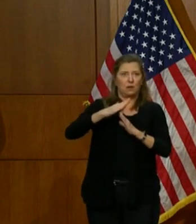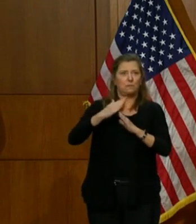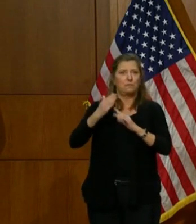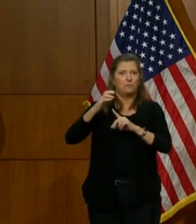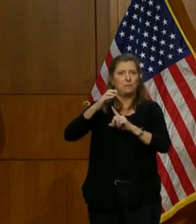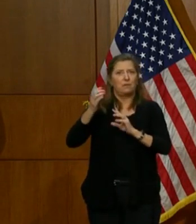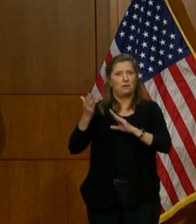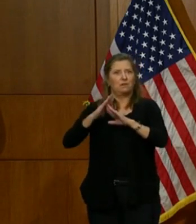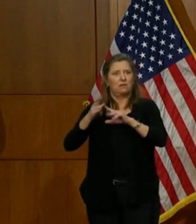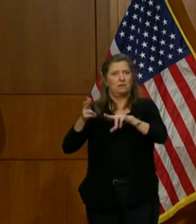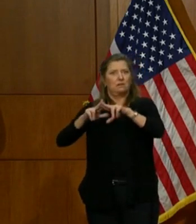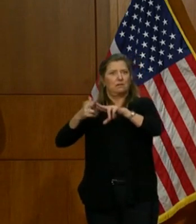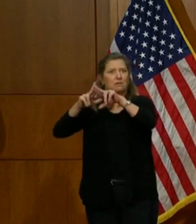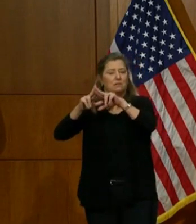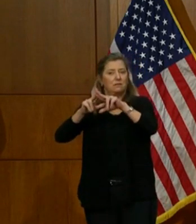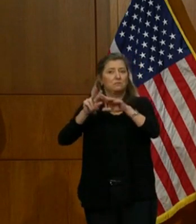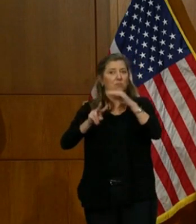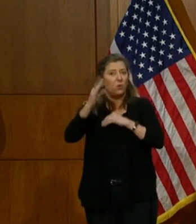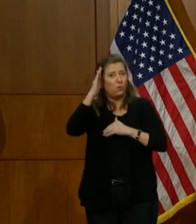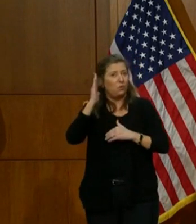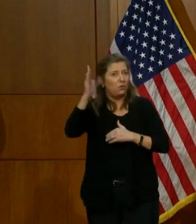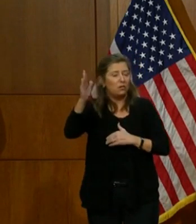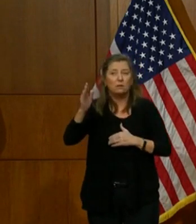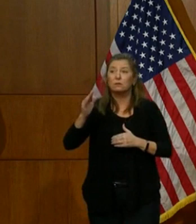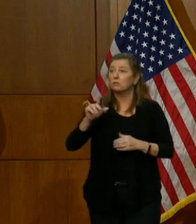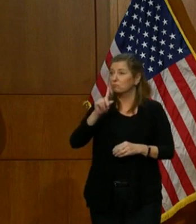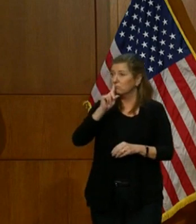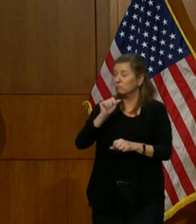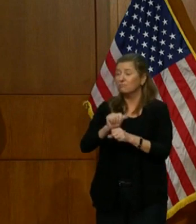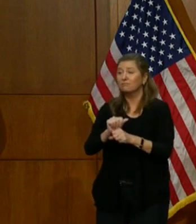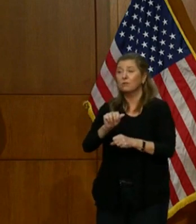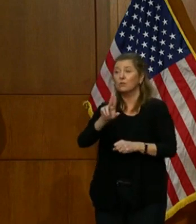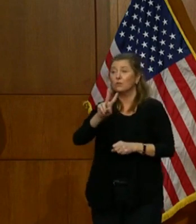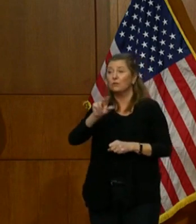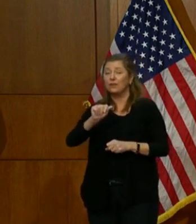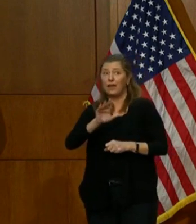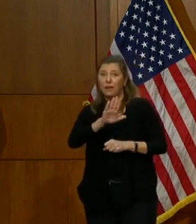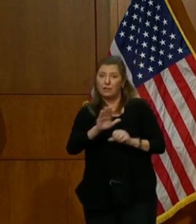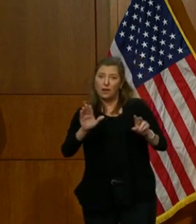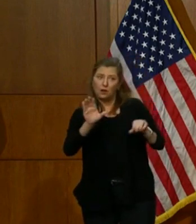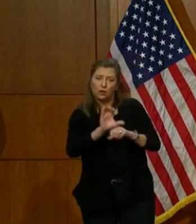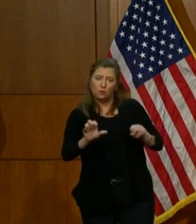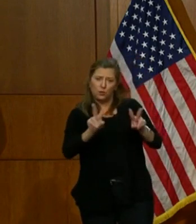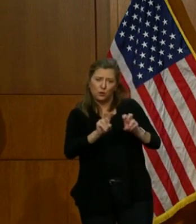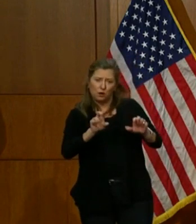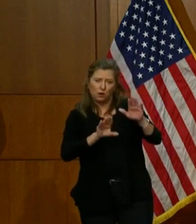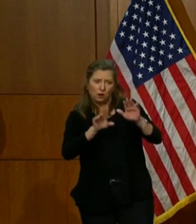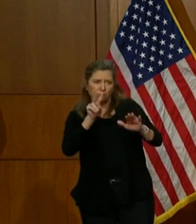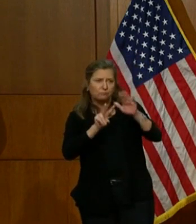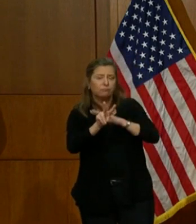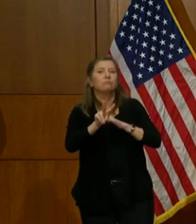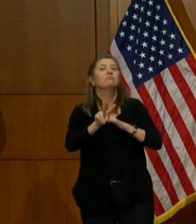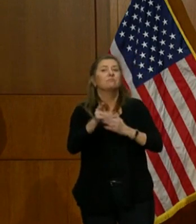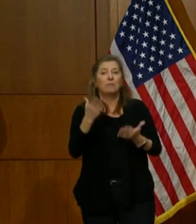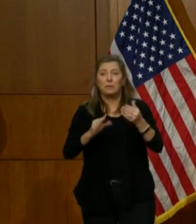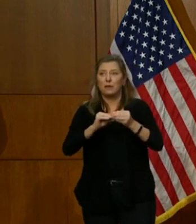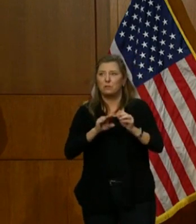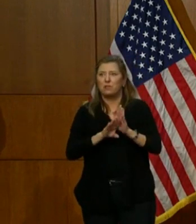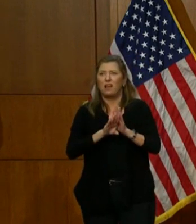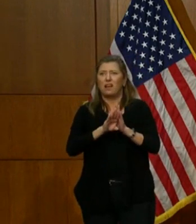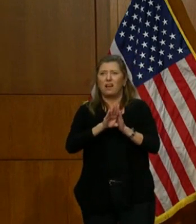higher. In fact, the UVA model shows that cases could keep rising until